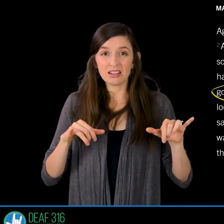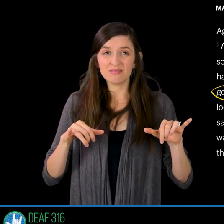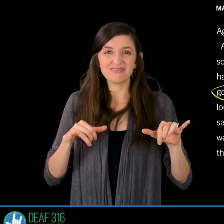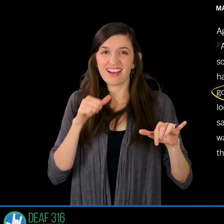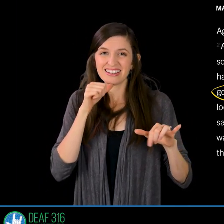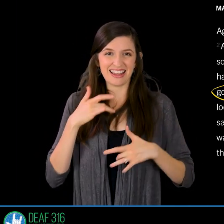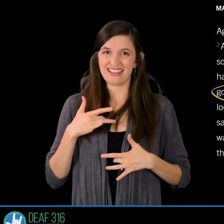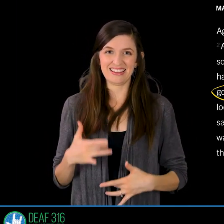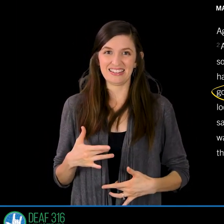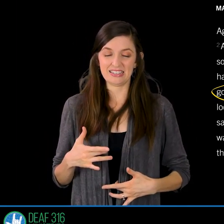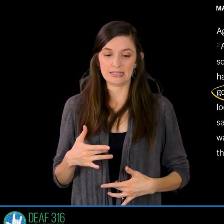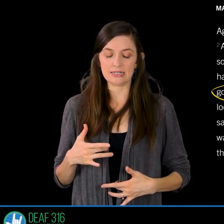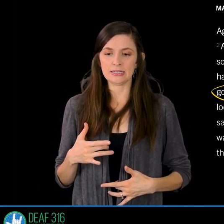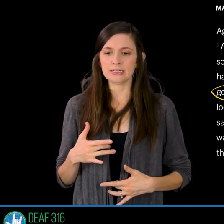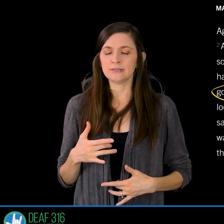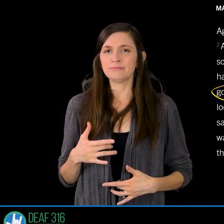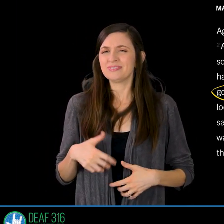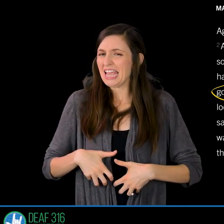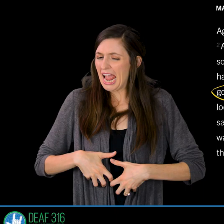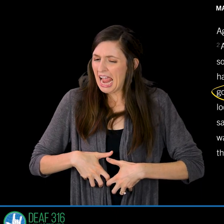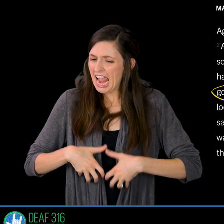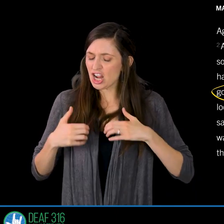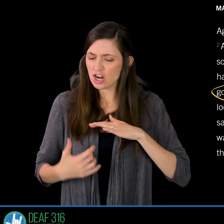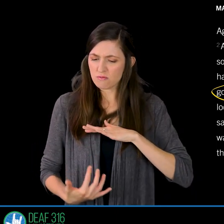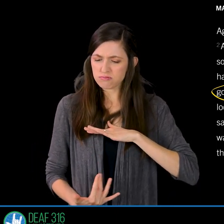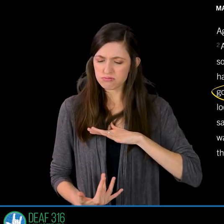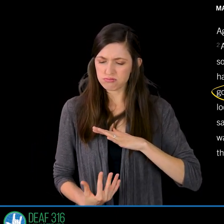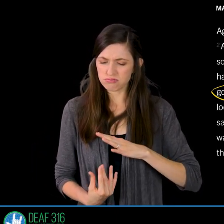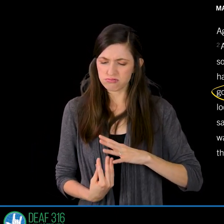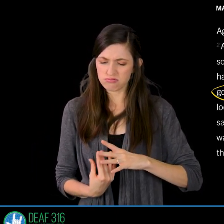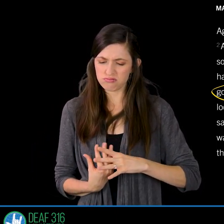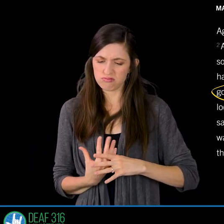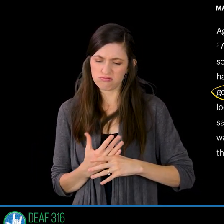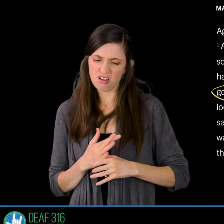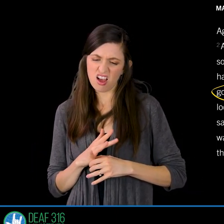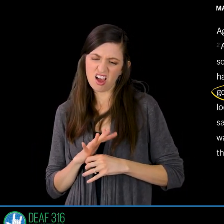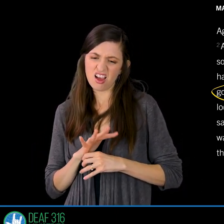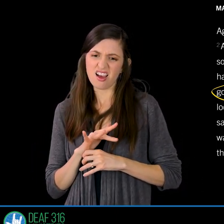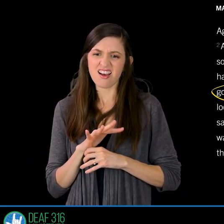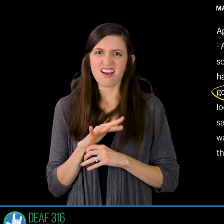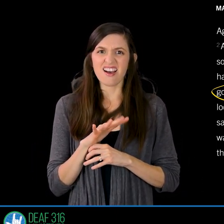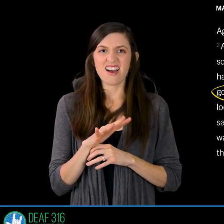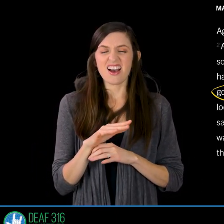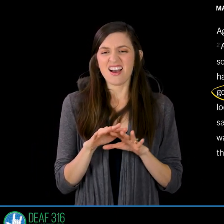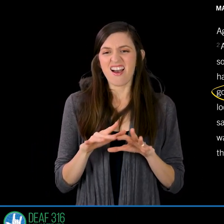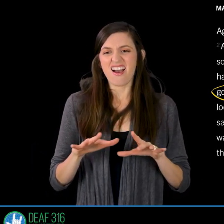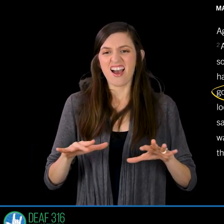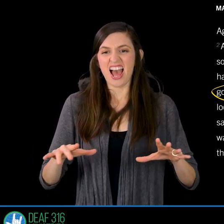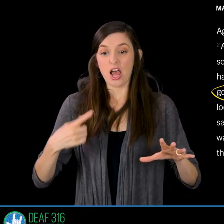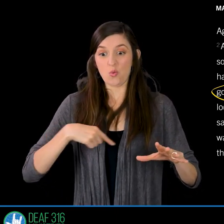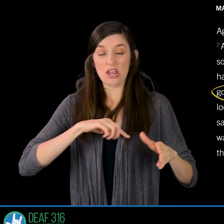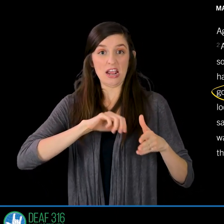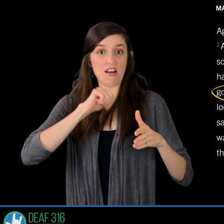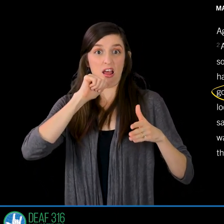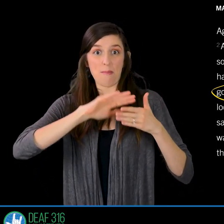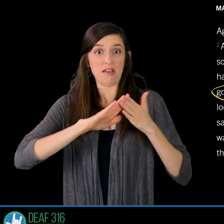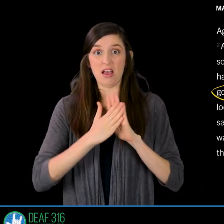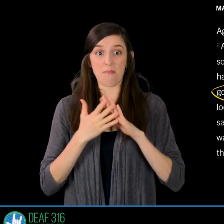takes over our emotions and kills our compassion our grief over this kind